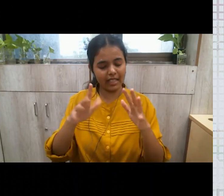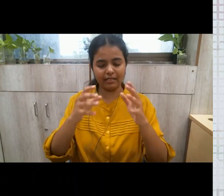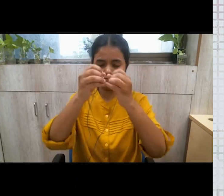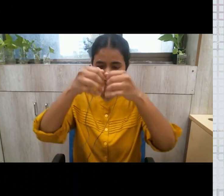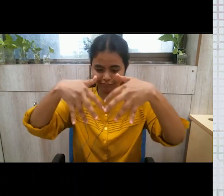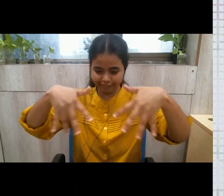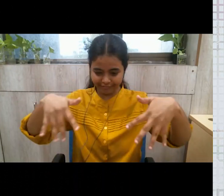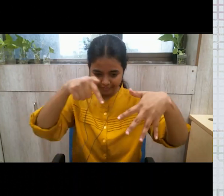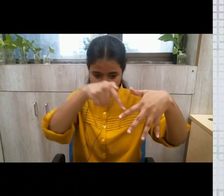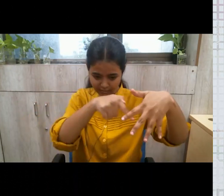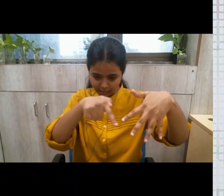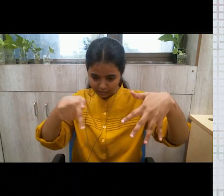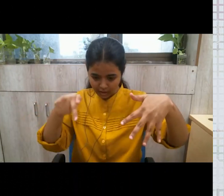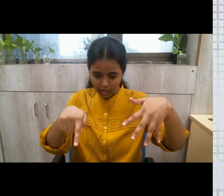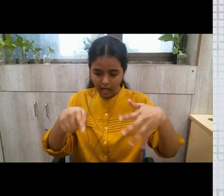will be caught by the lions